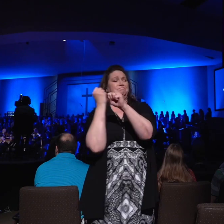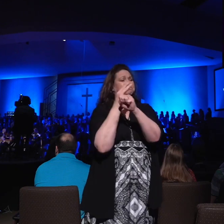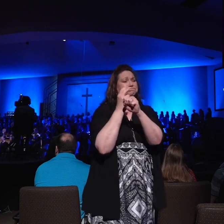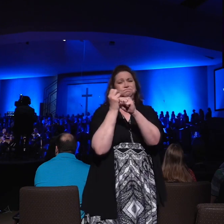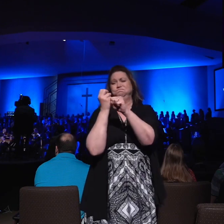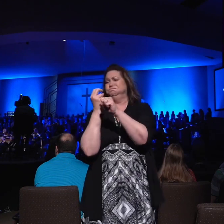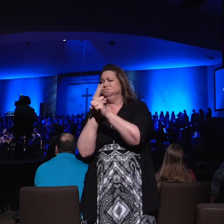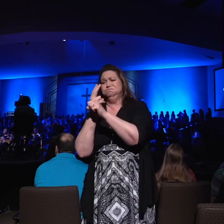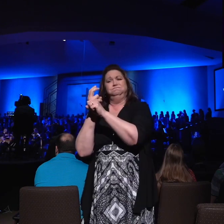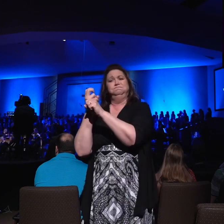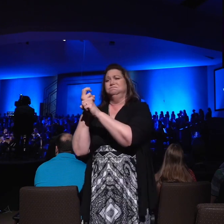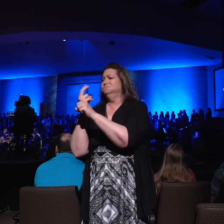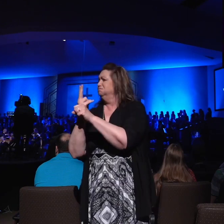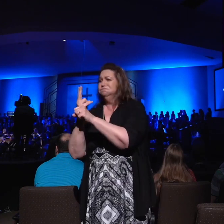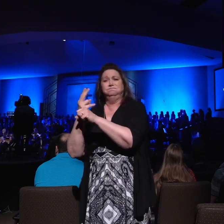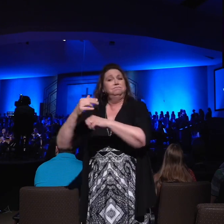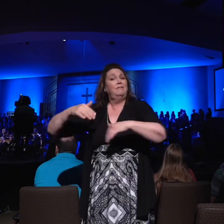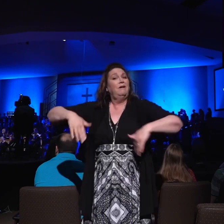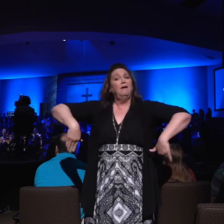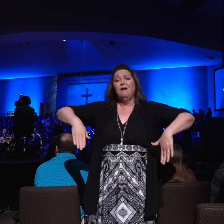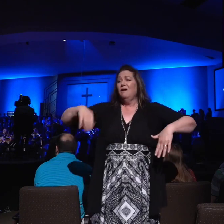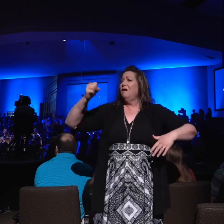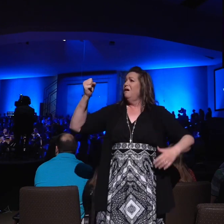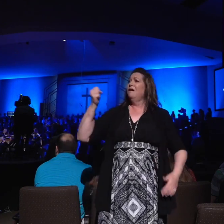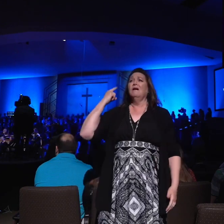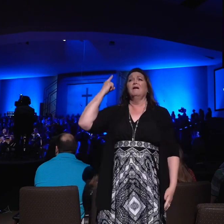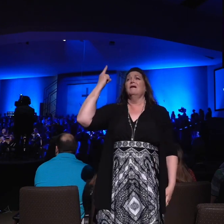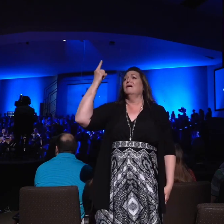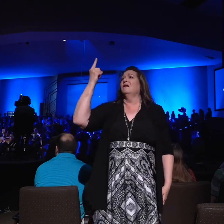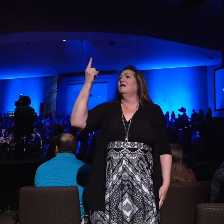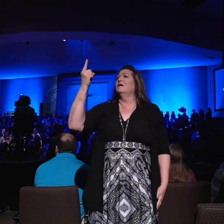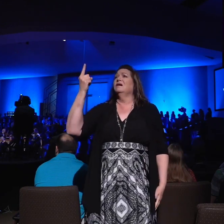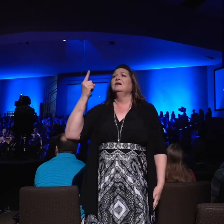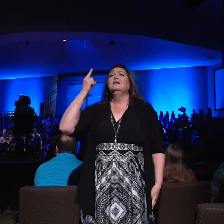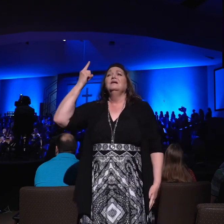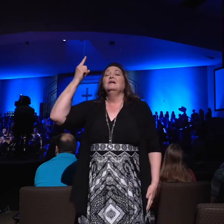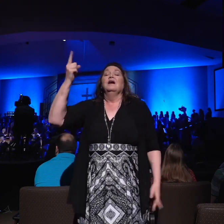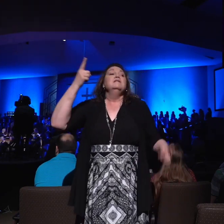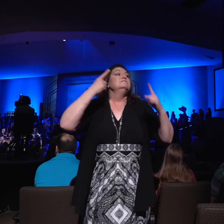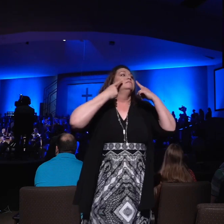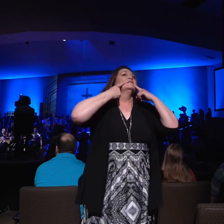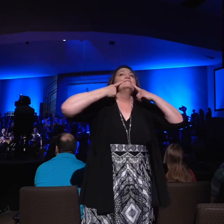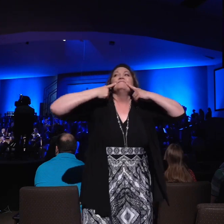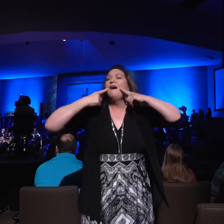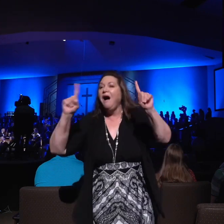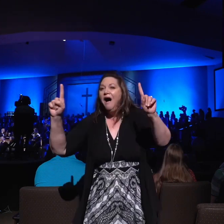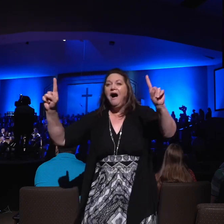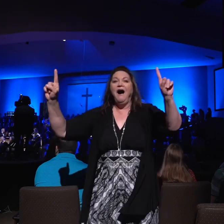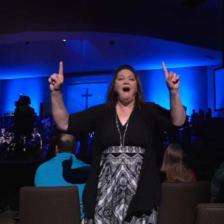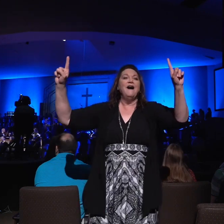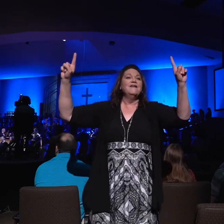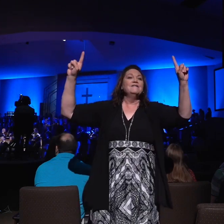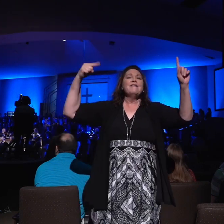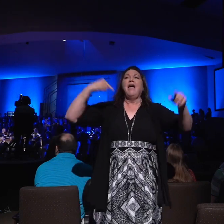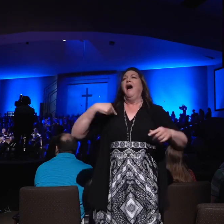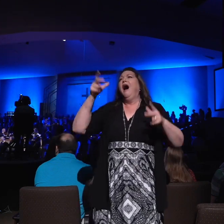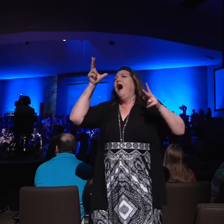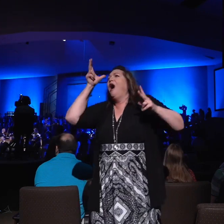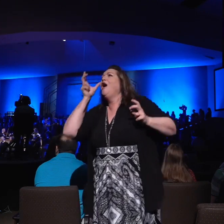won Oh, but then I heard that the king